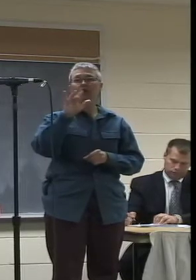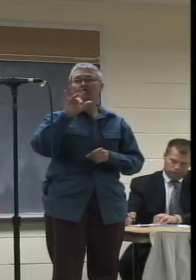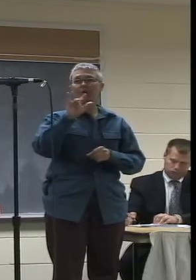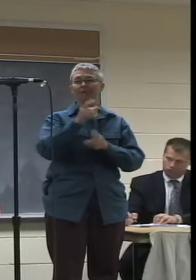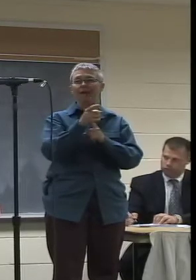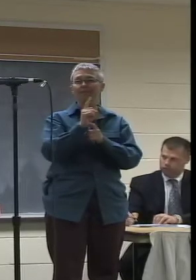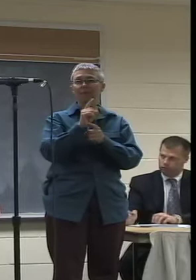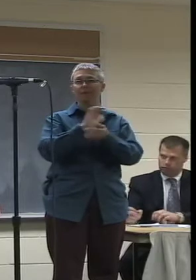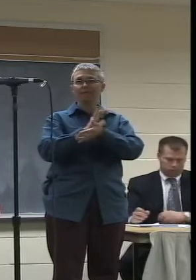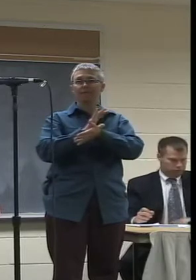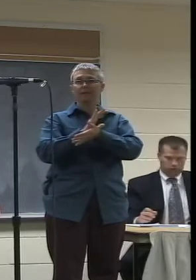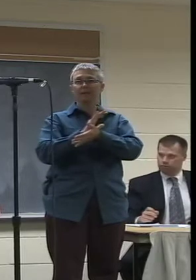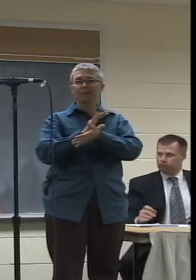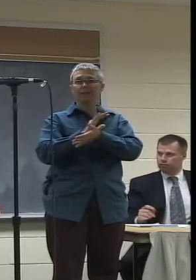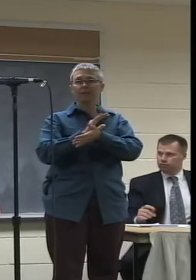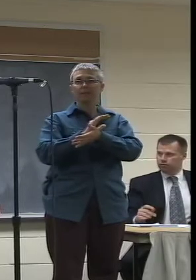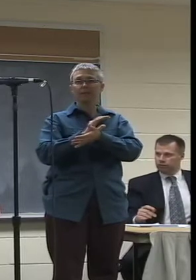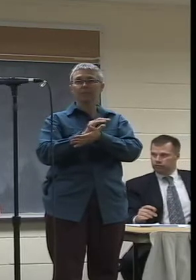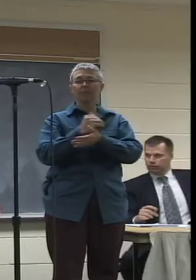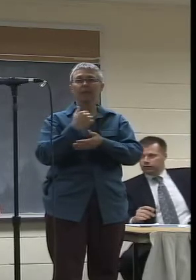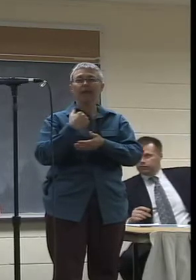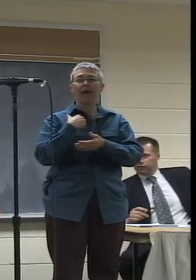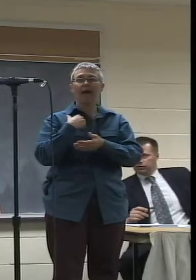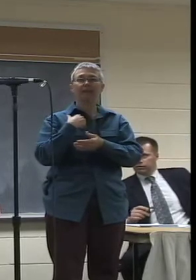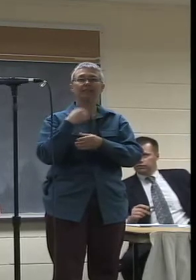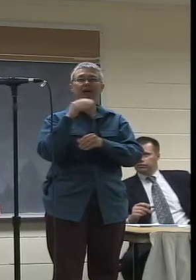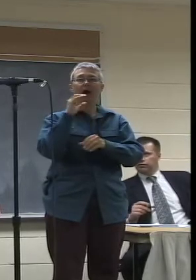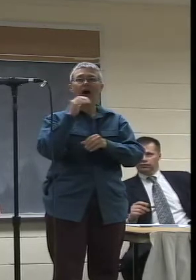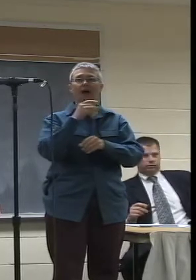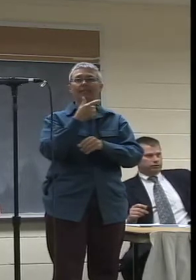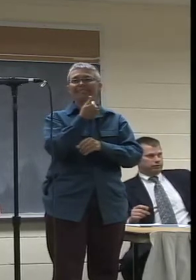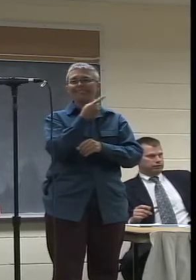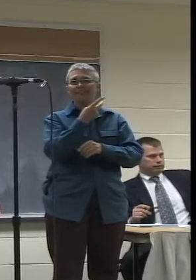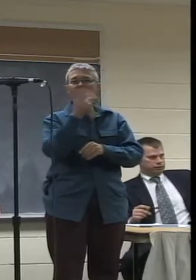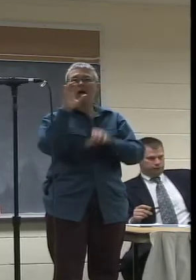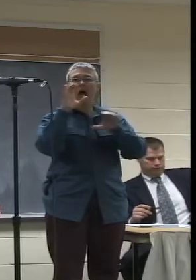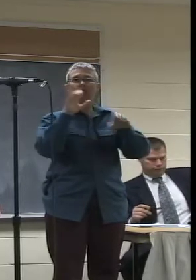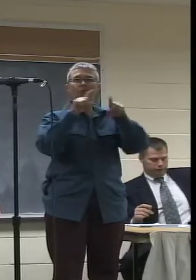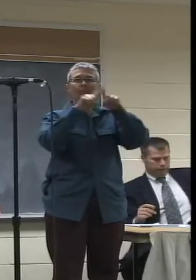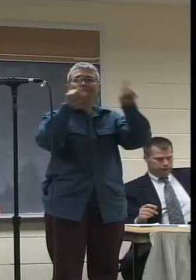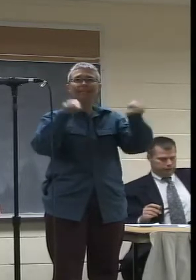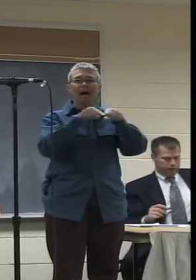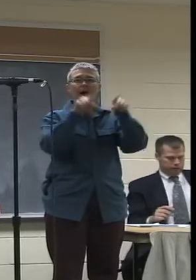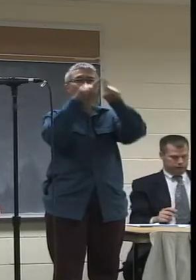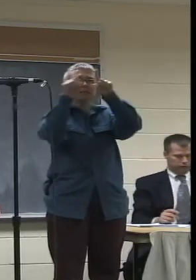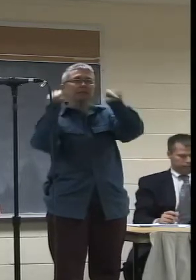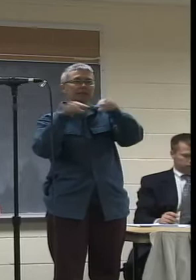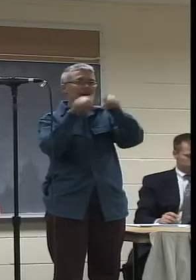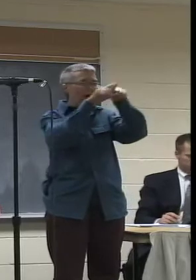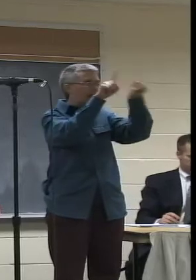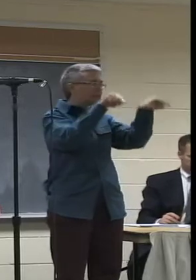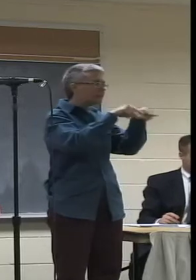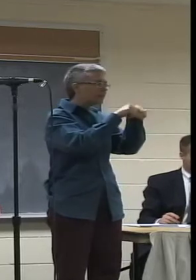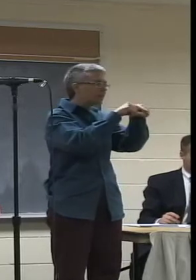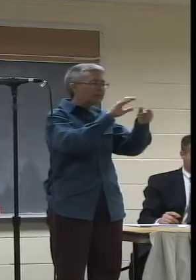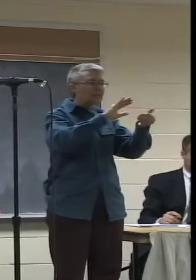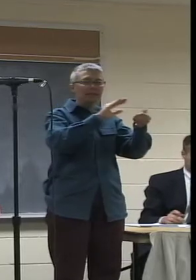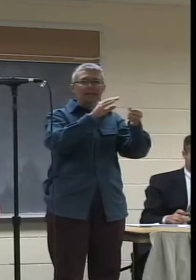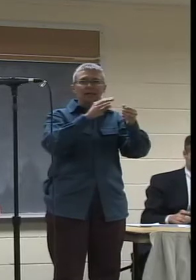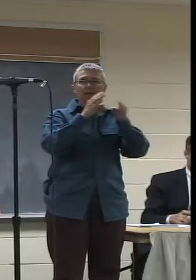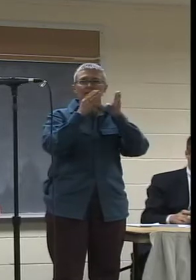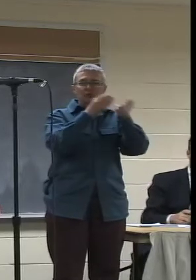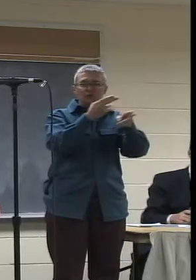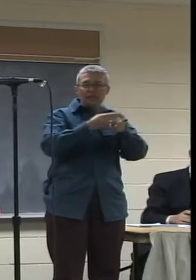film has hundreds of actual signs in it from all over the city. Streets, schools, parks, city government,